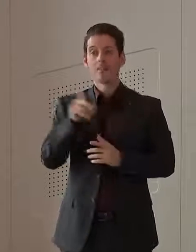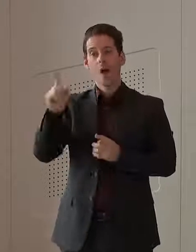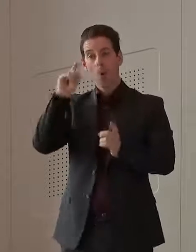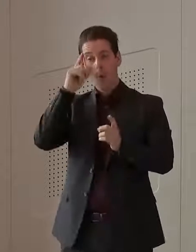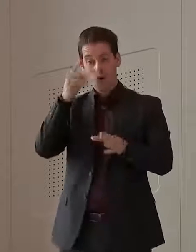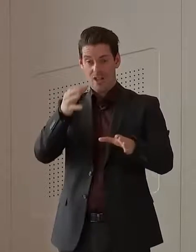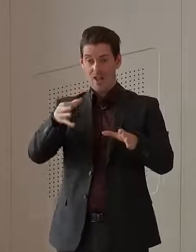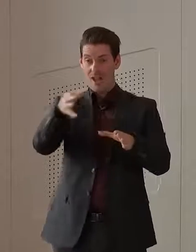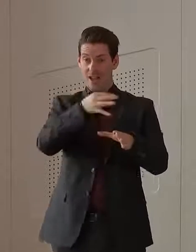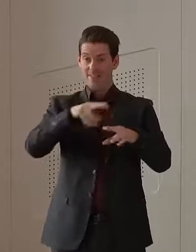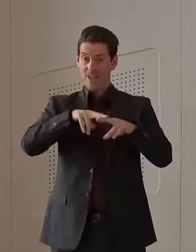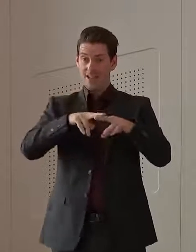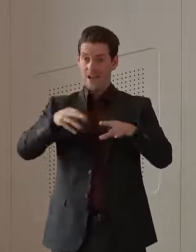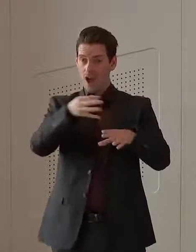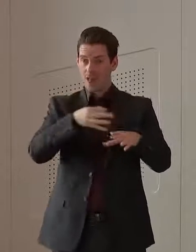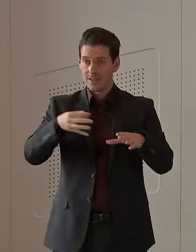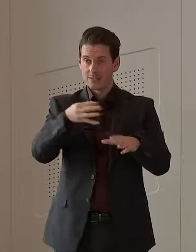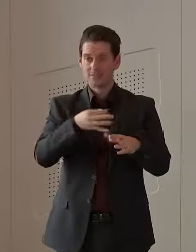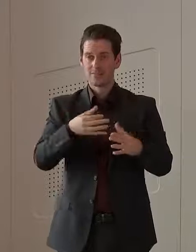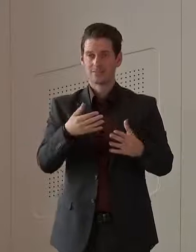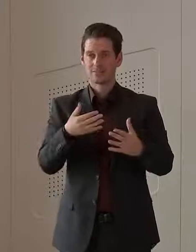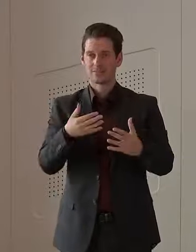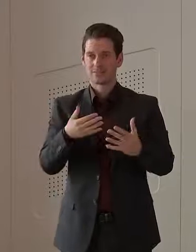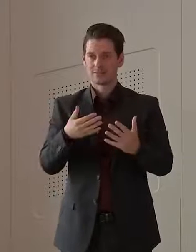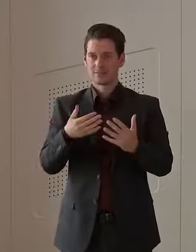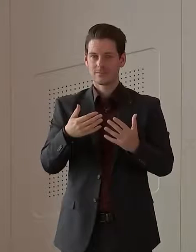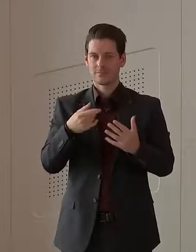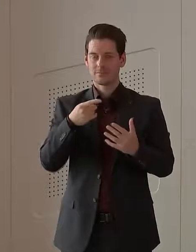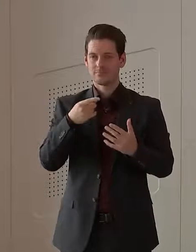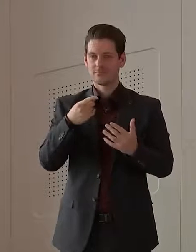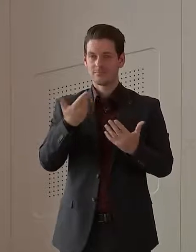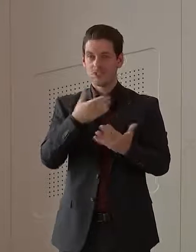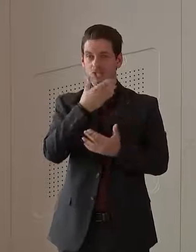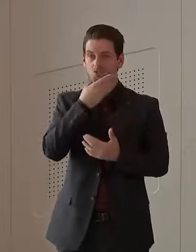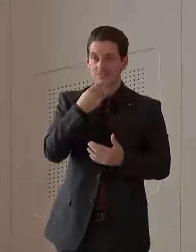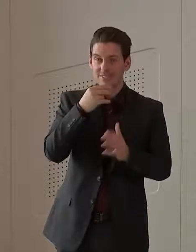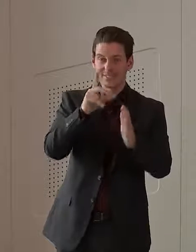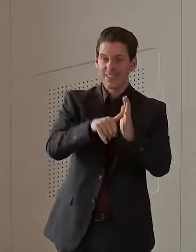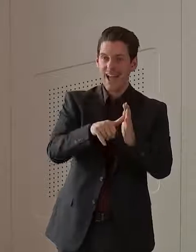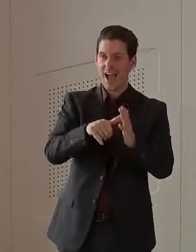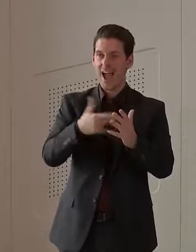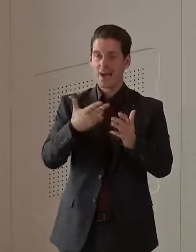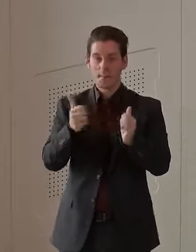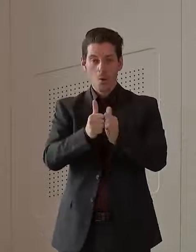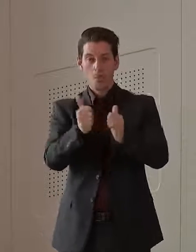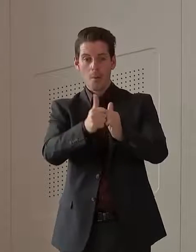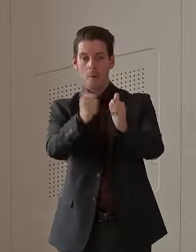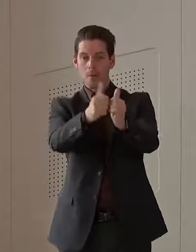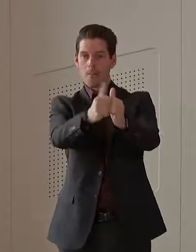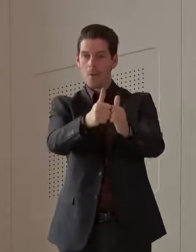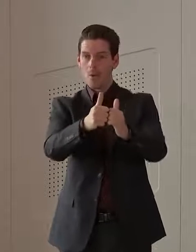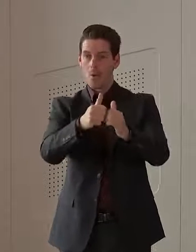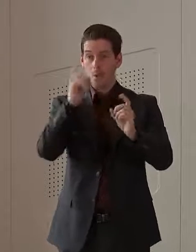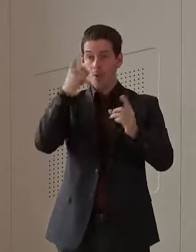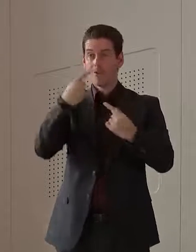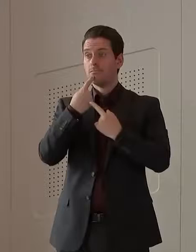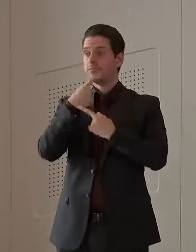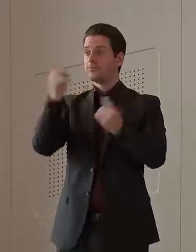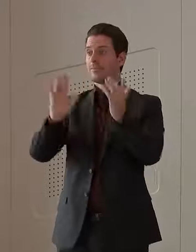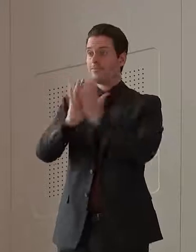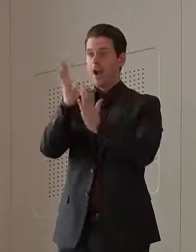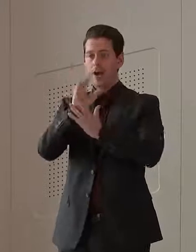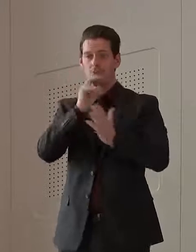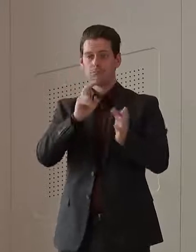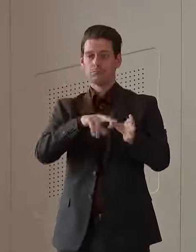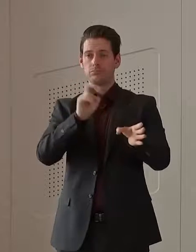and the fact that, you know, what would happen to not just Christmas bookings, but forward bookings. So I just think it was just someone who